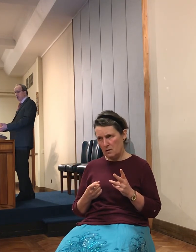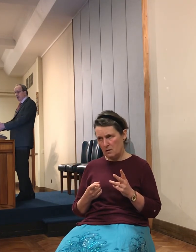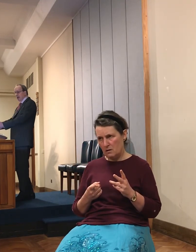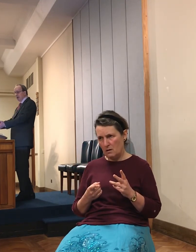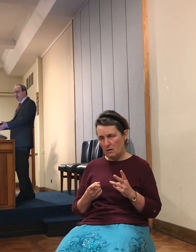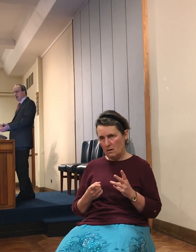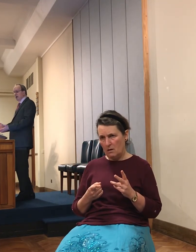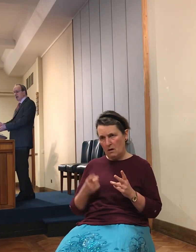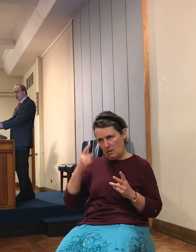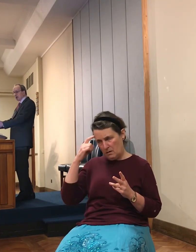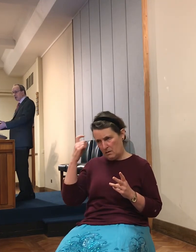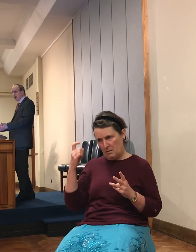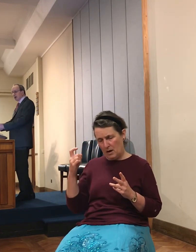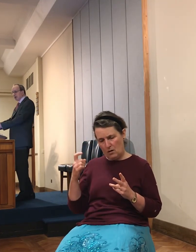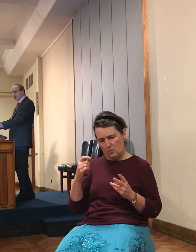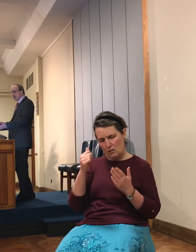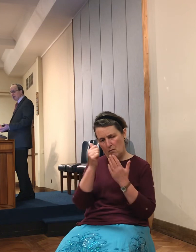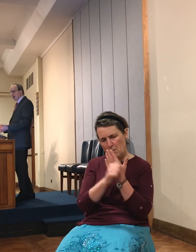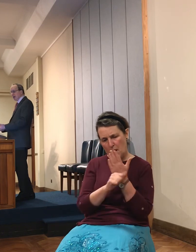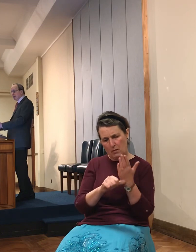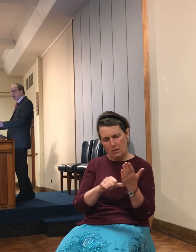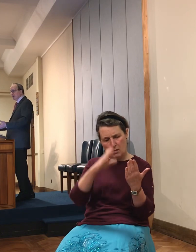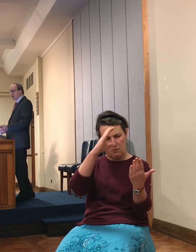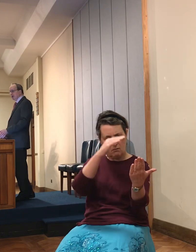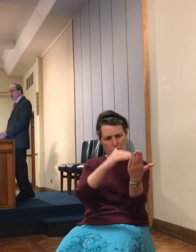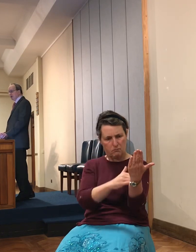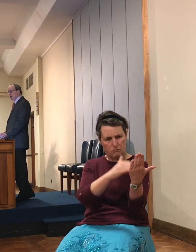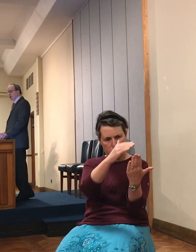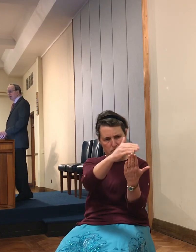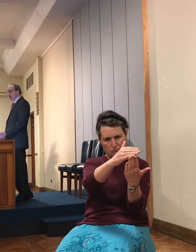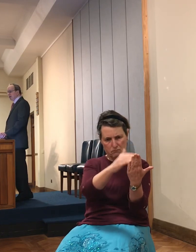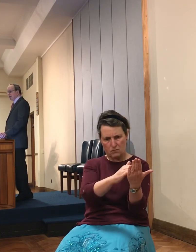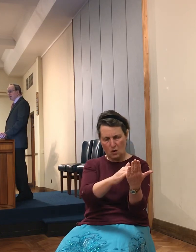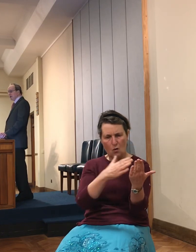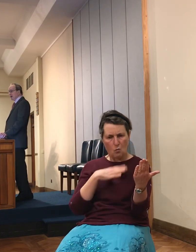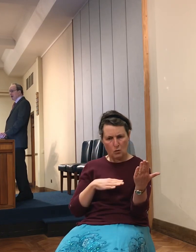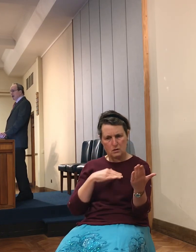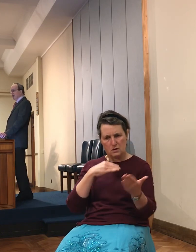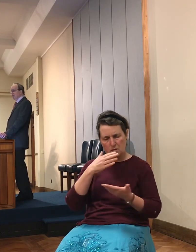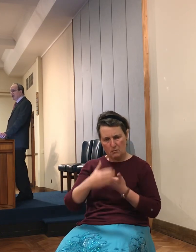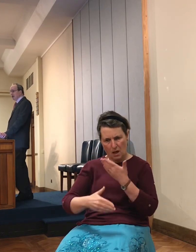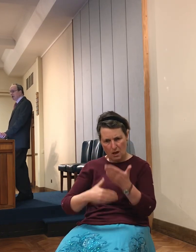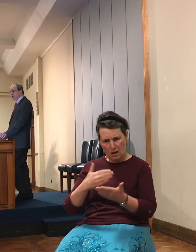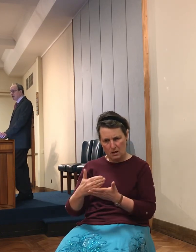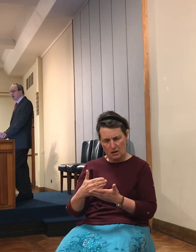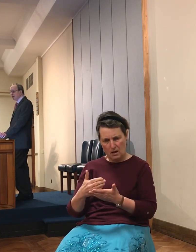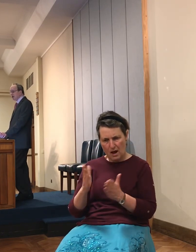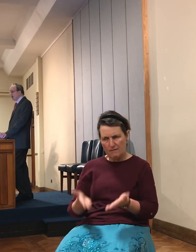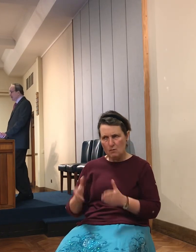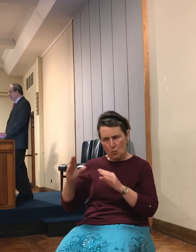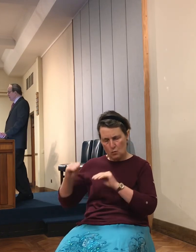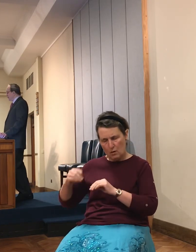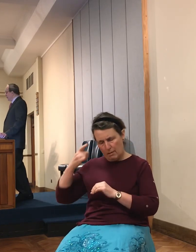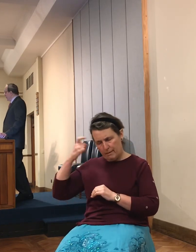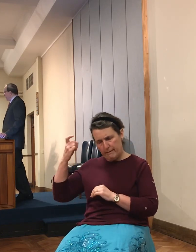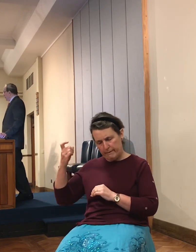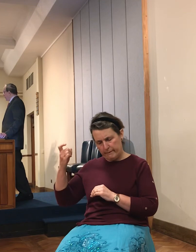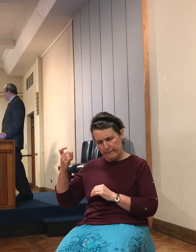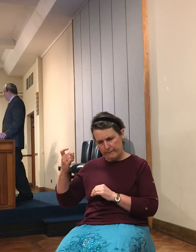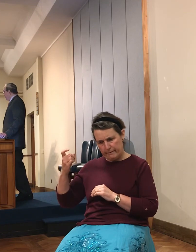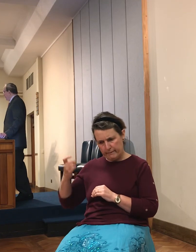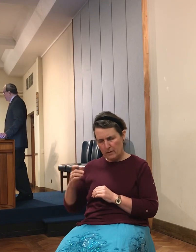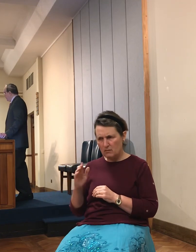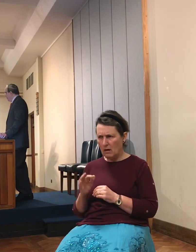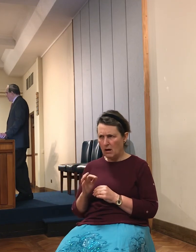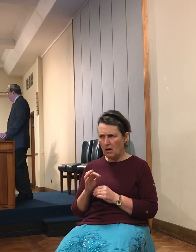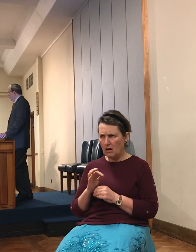to present and expound or explain these truths. And among those questions must be this